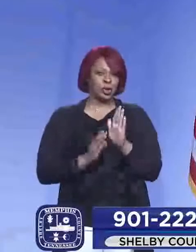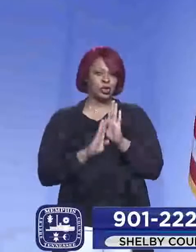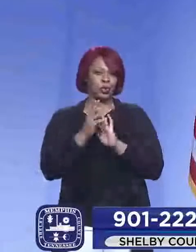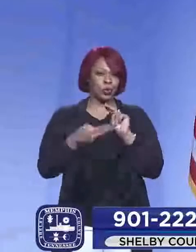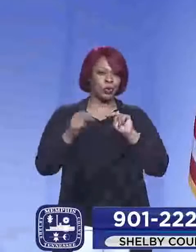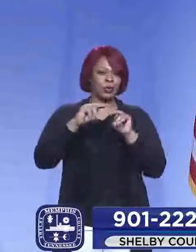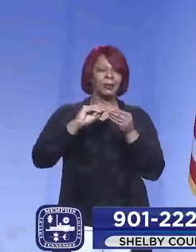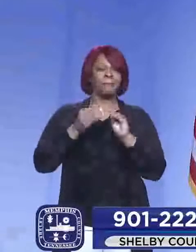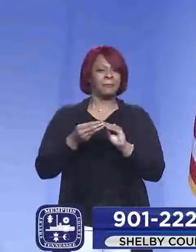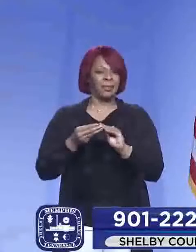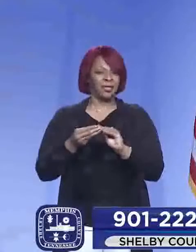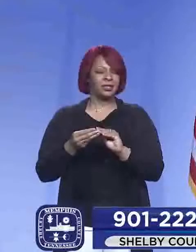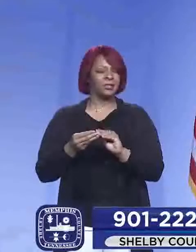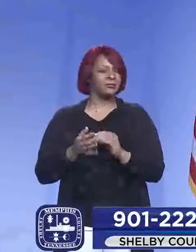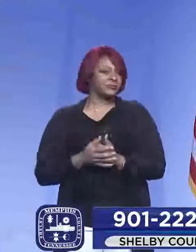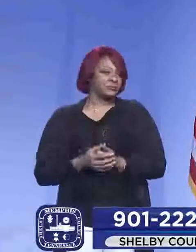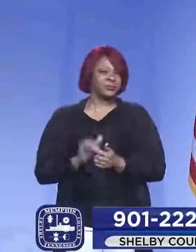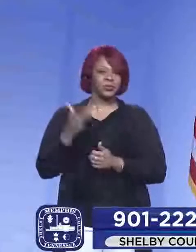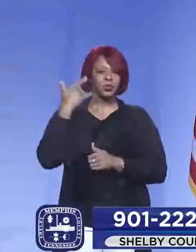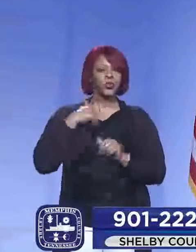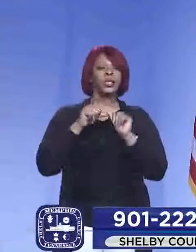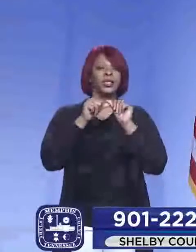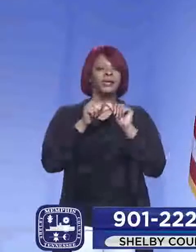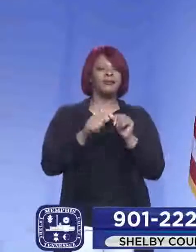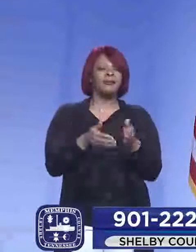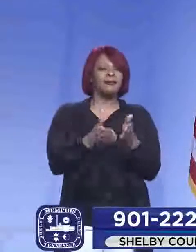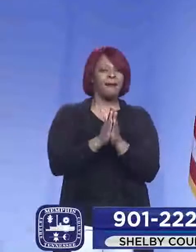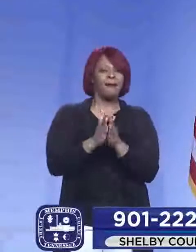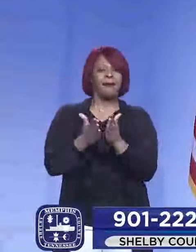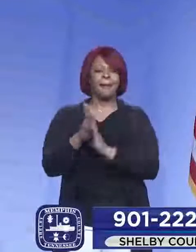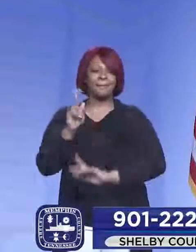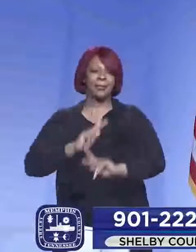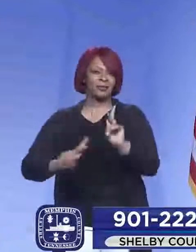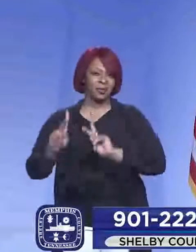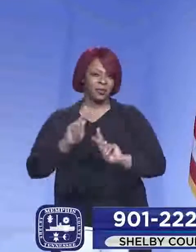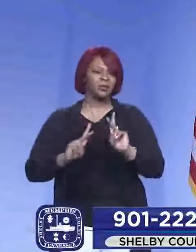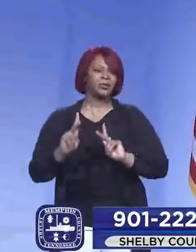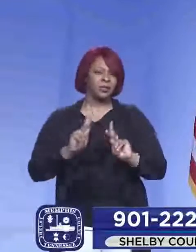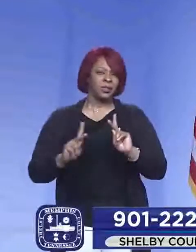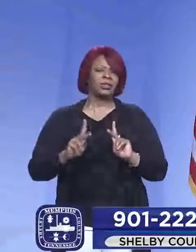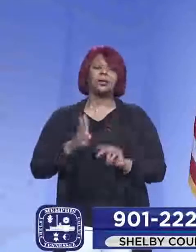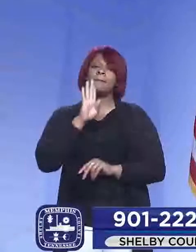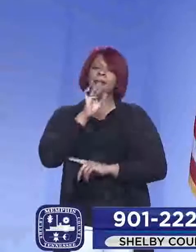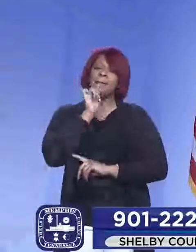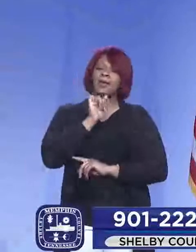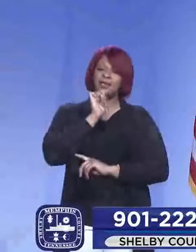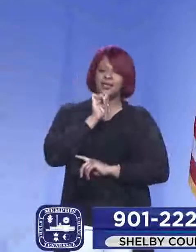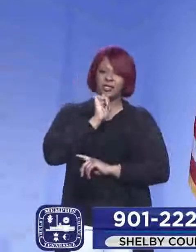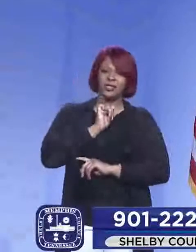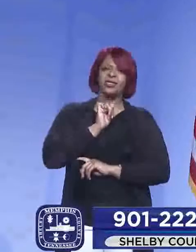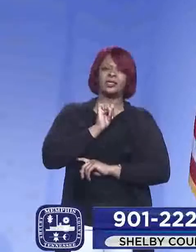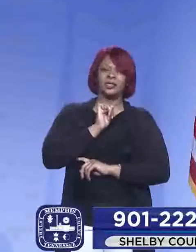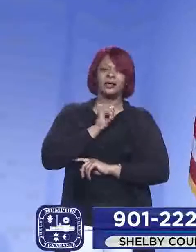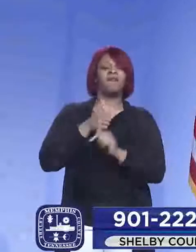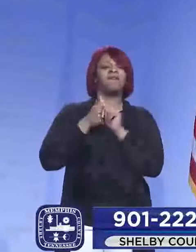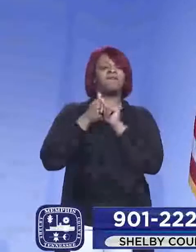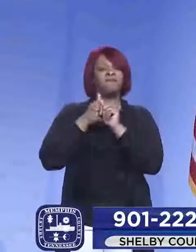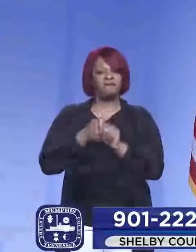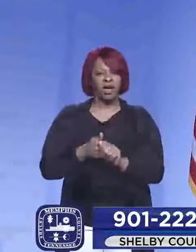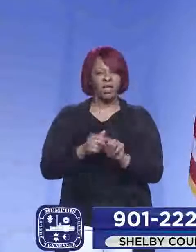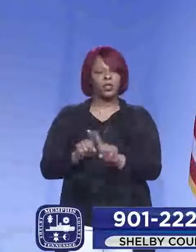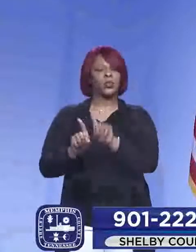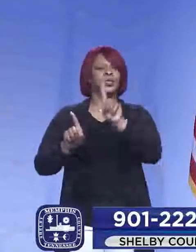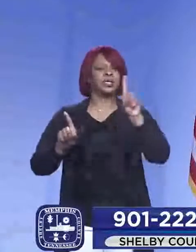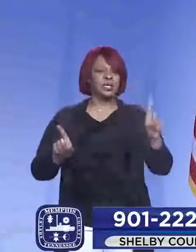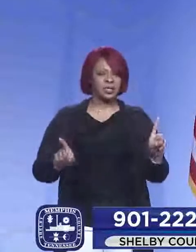And, um, that's why we continue to ask for people to be patient and follow the social